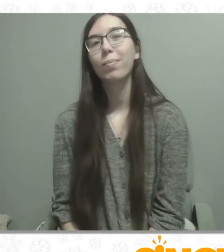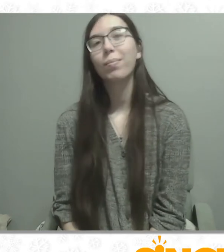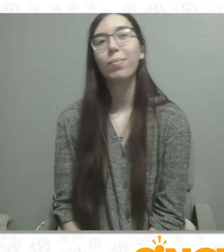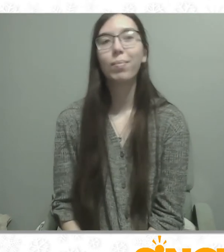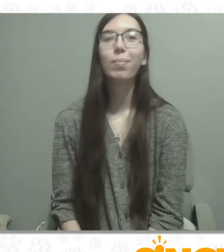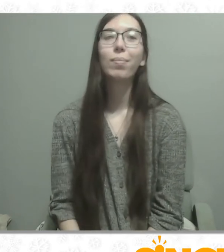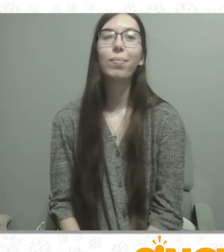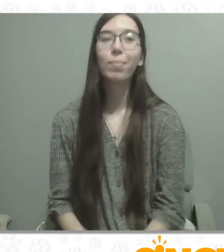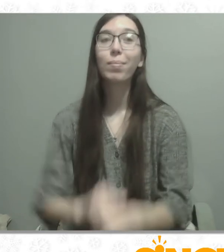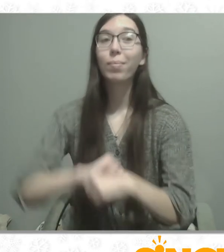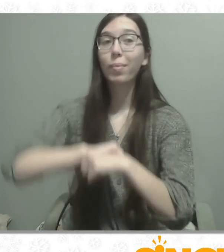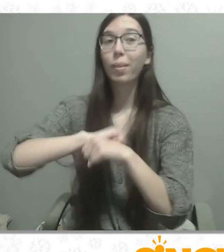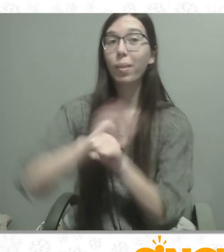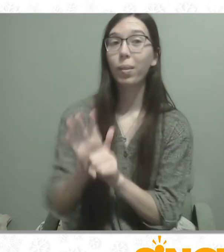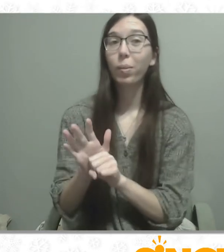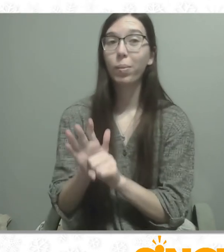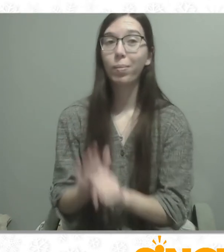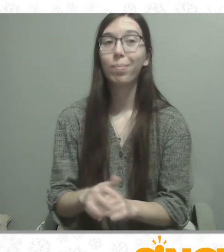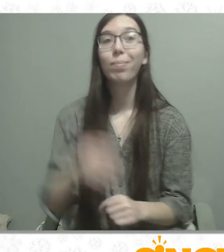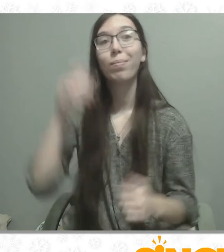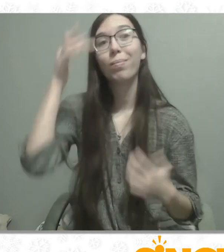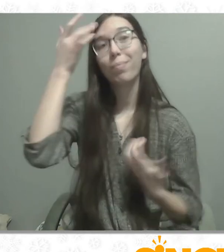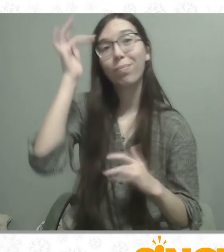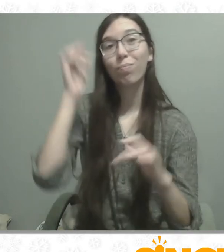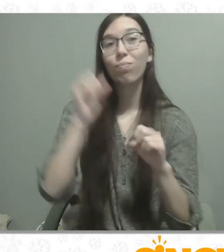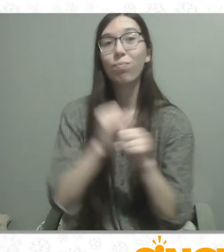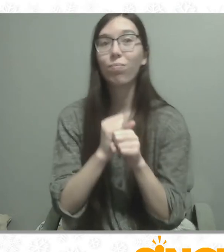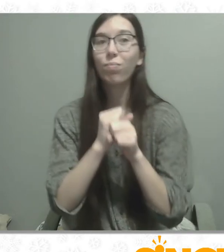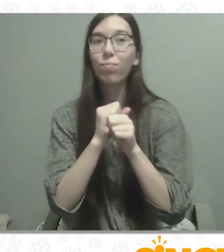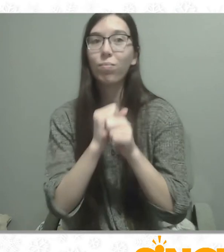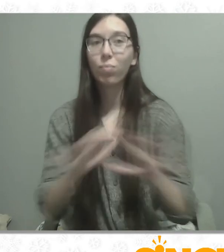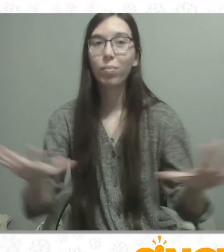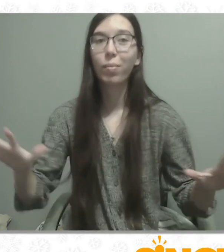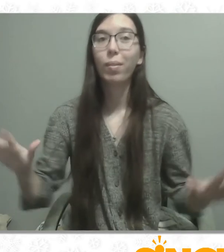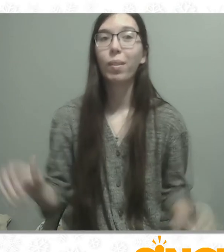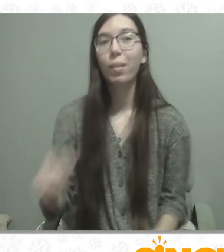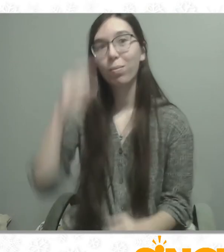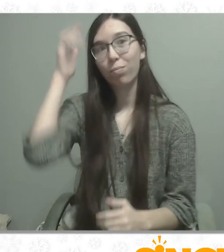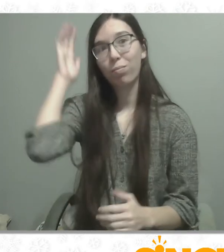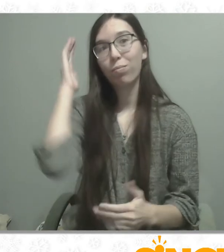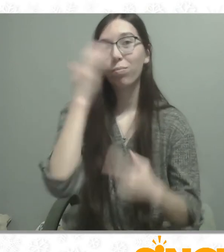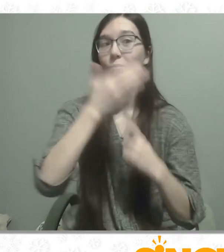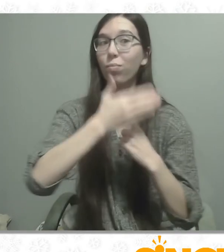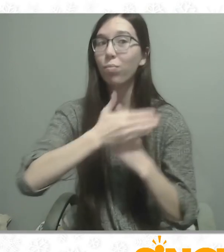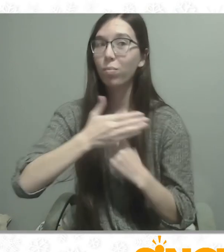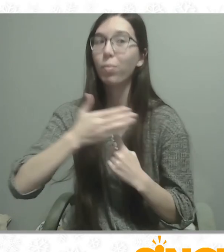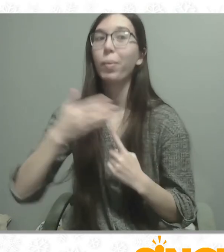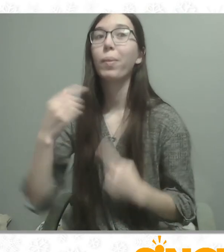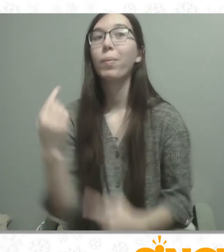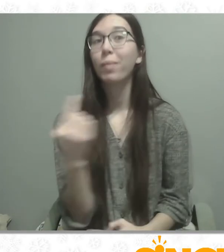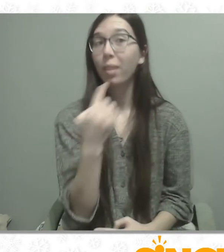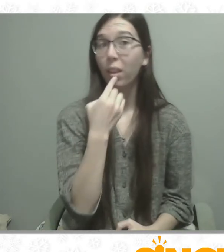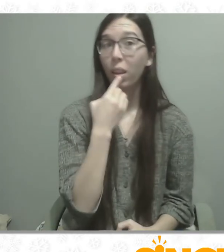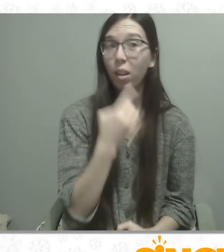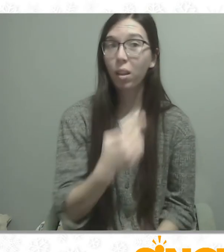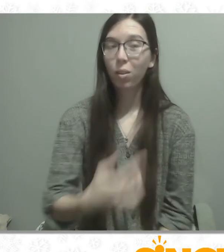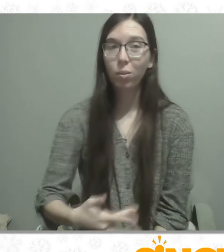A tiny thing we cannot see, or taste, or